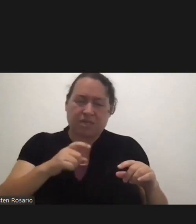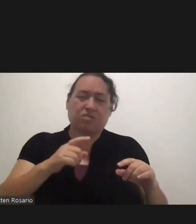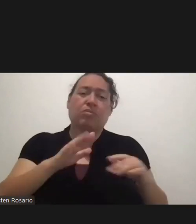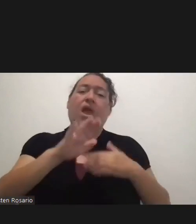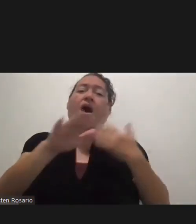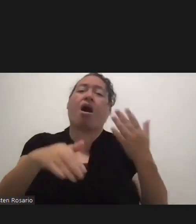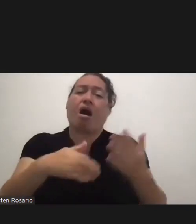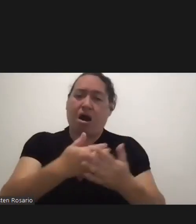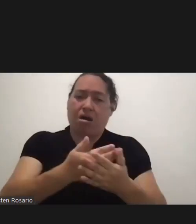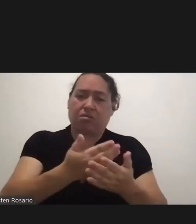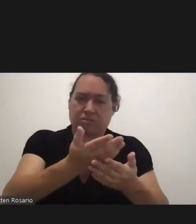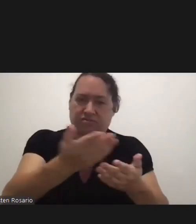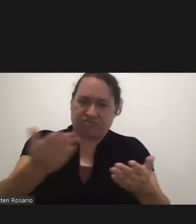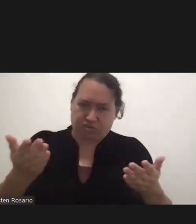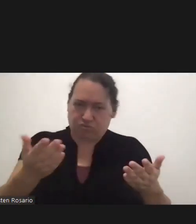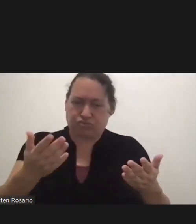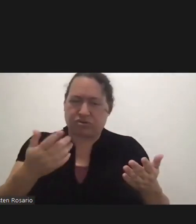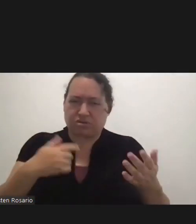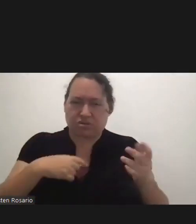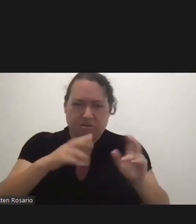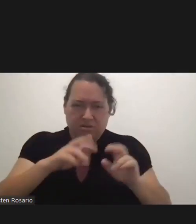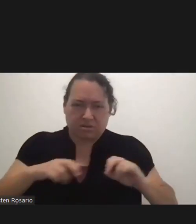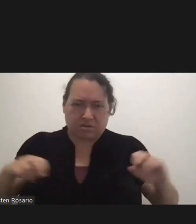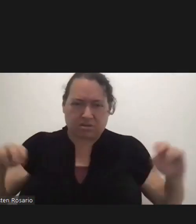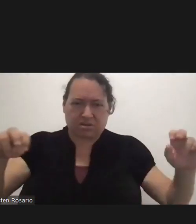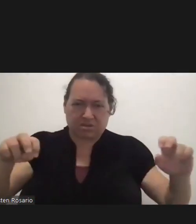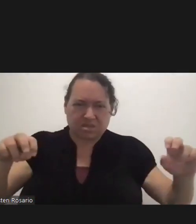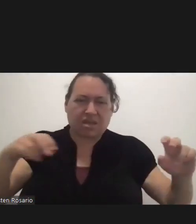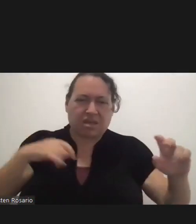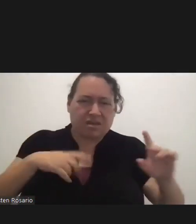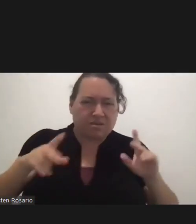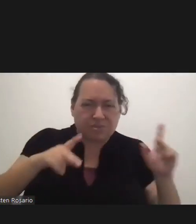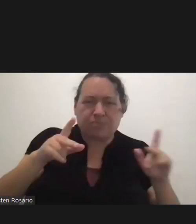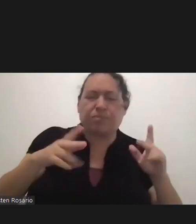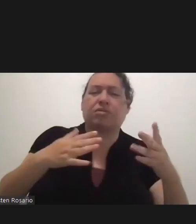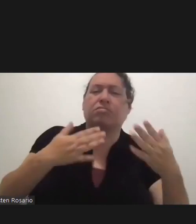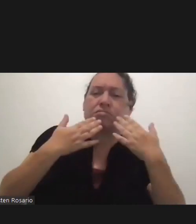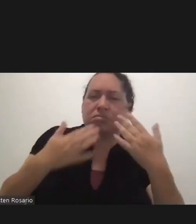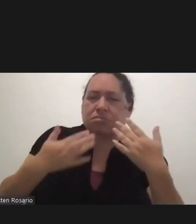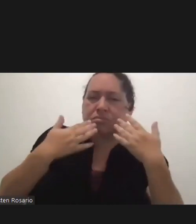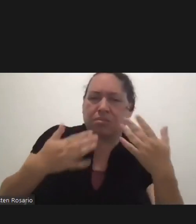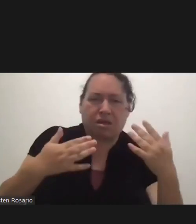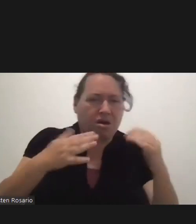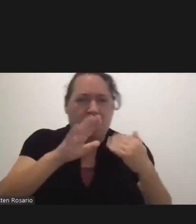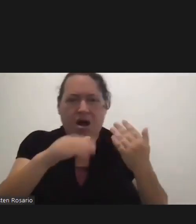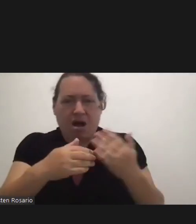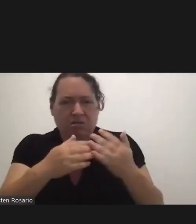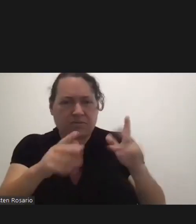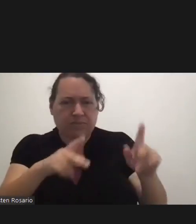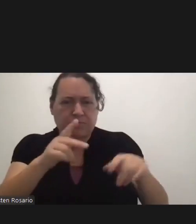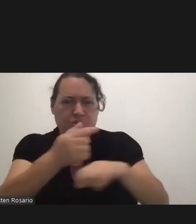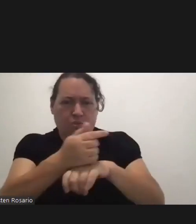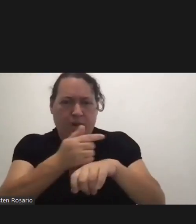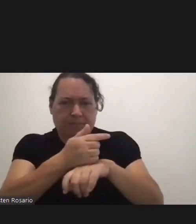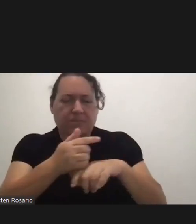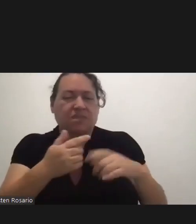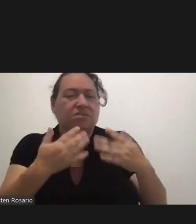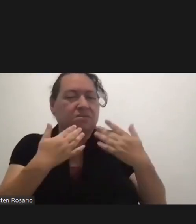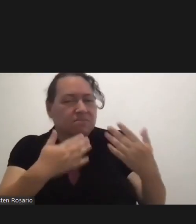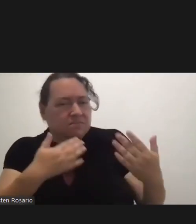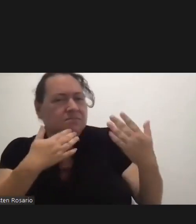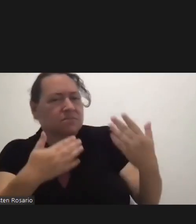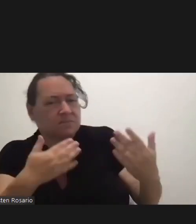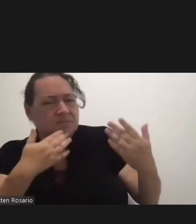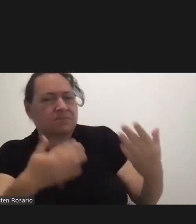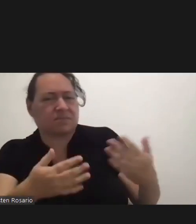and wherever I go and people thank me for what we have done. I always remind them